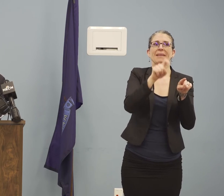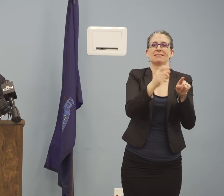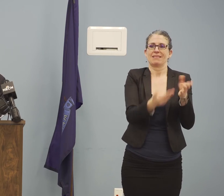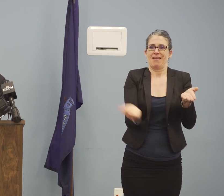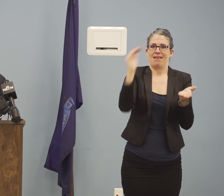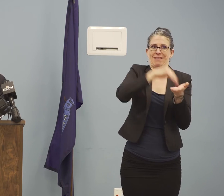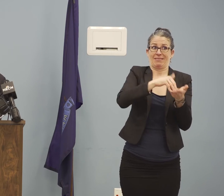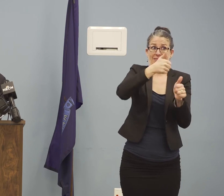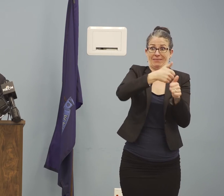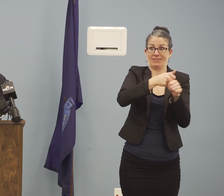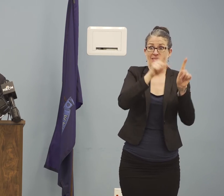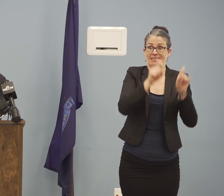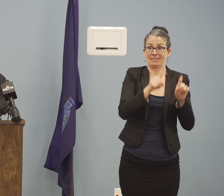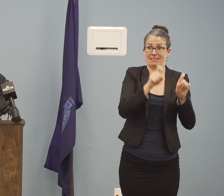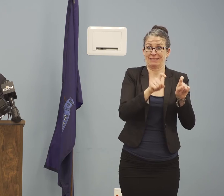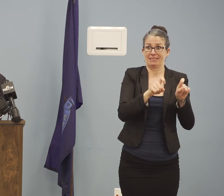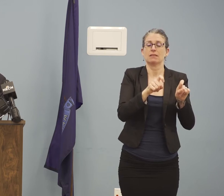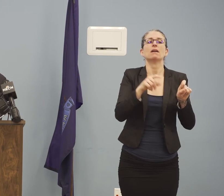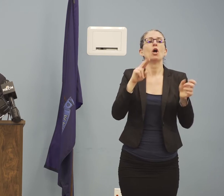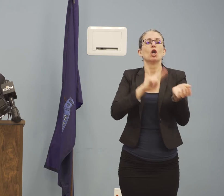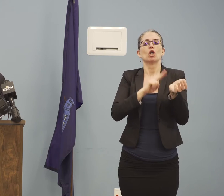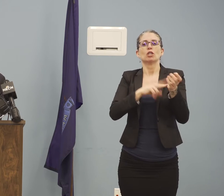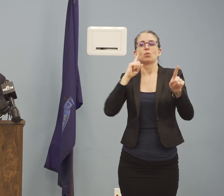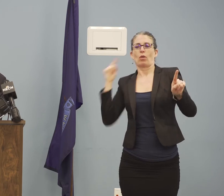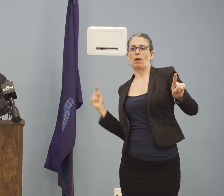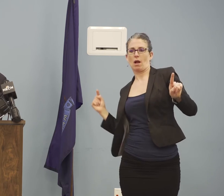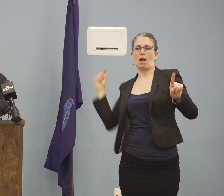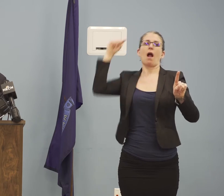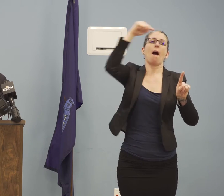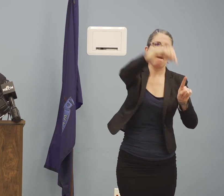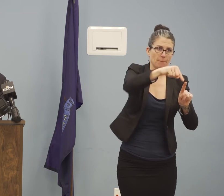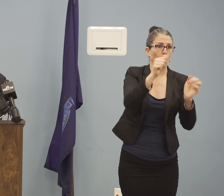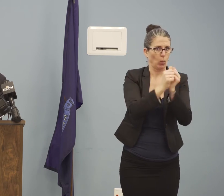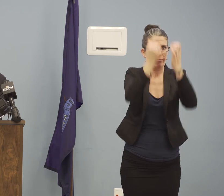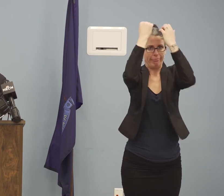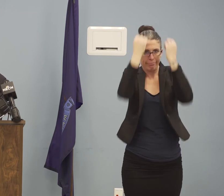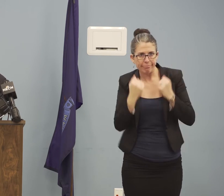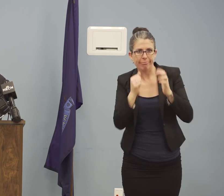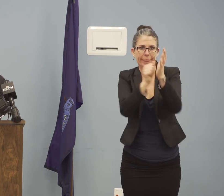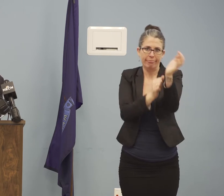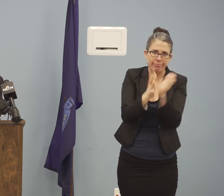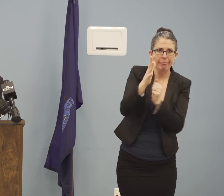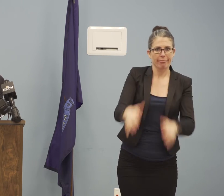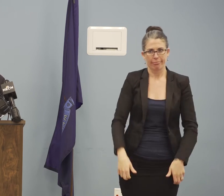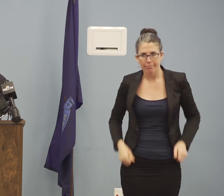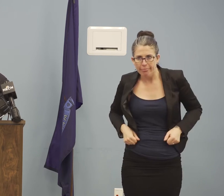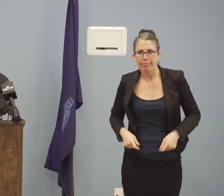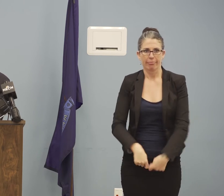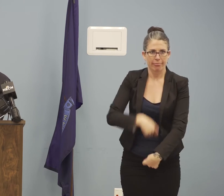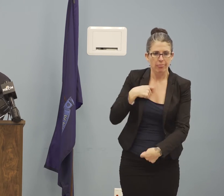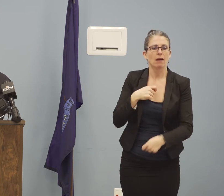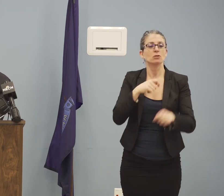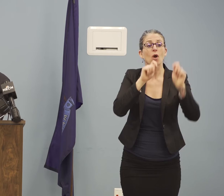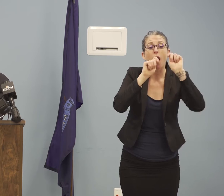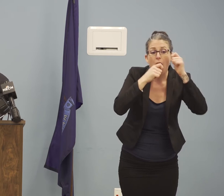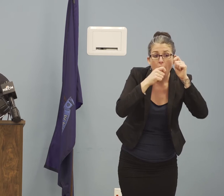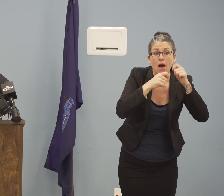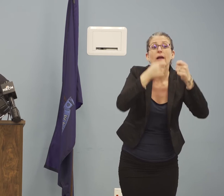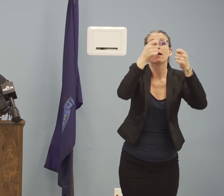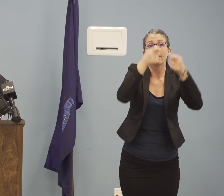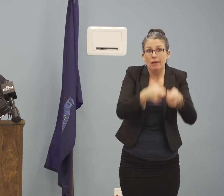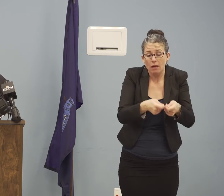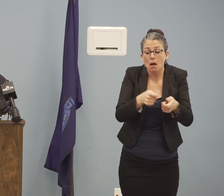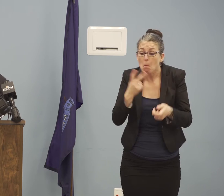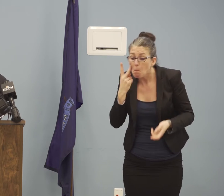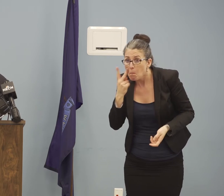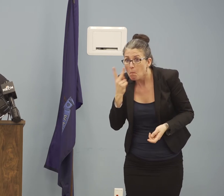health nurse wearing appropriate protective equipment could be part of the help for that. As you can see, the plans for